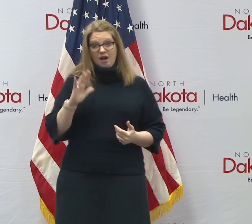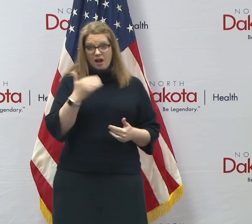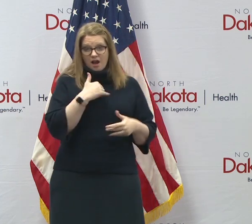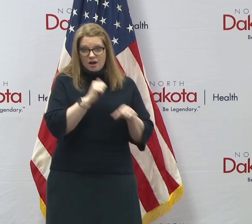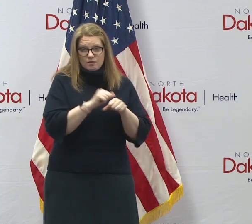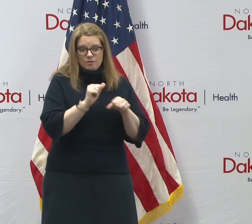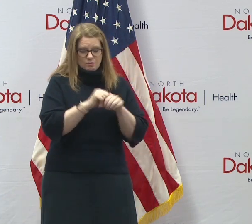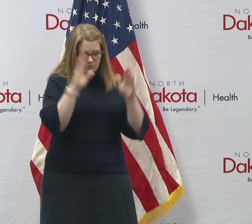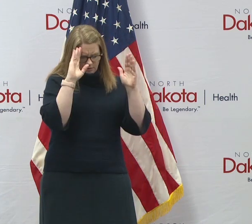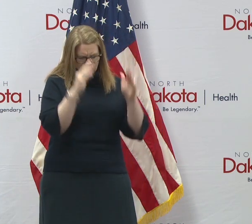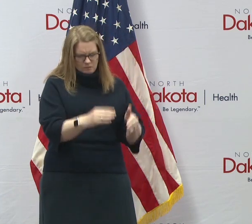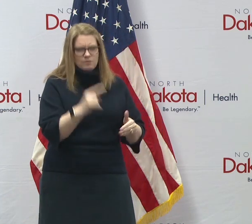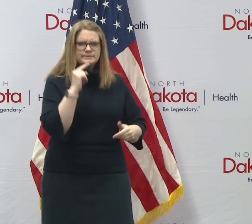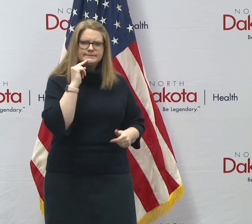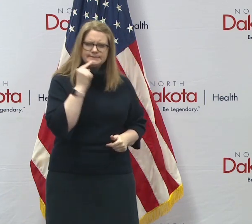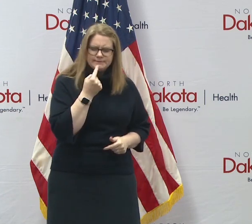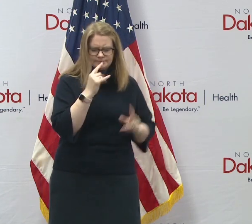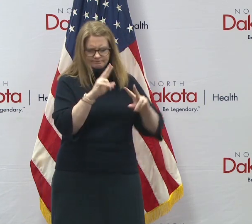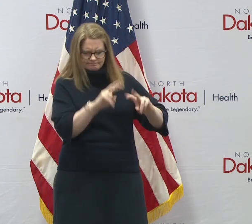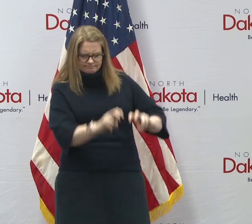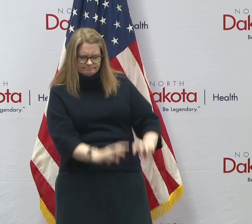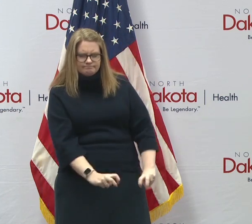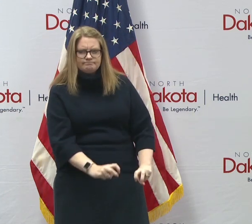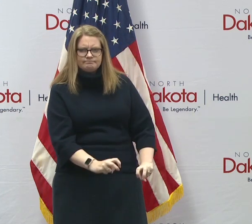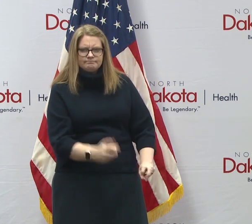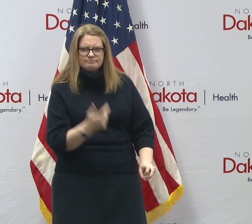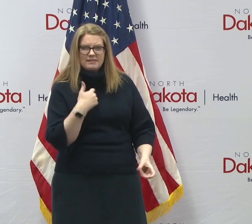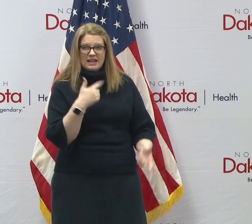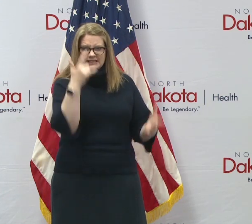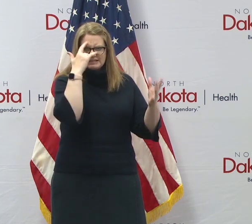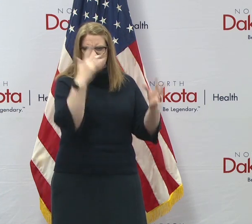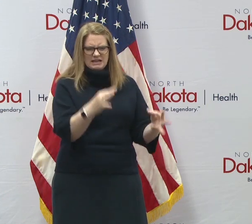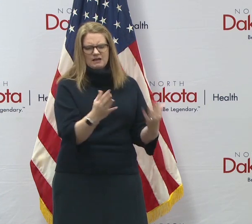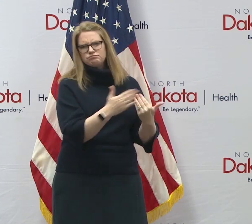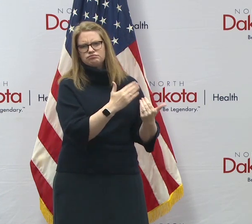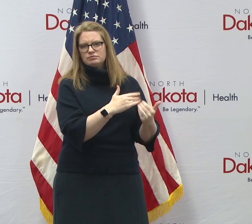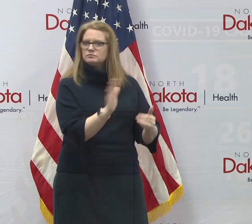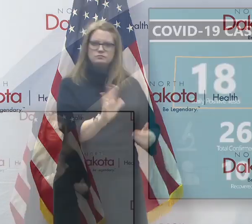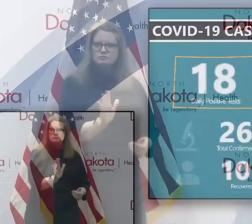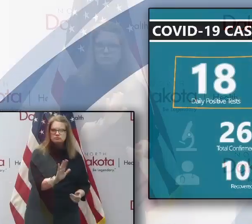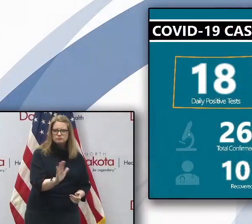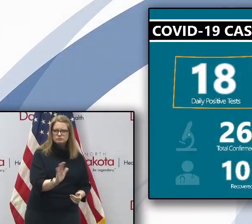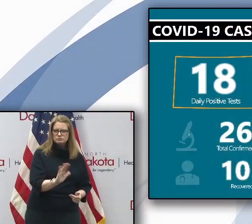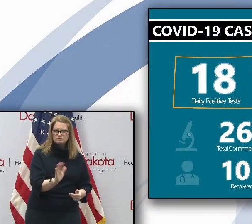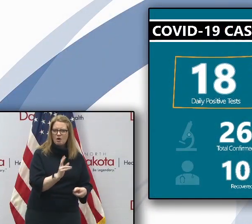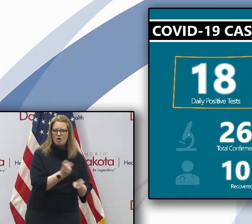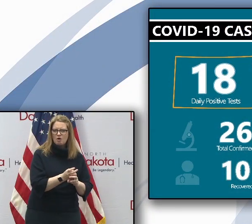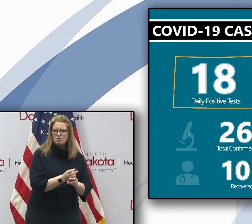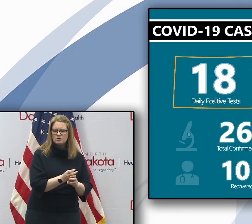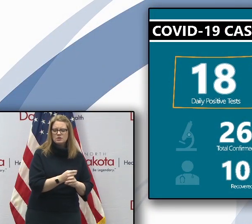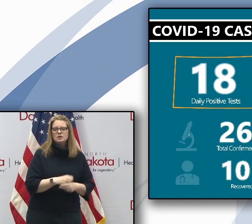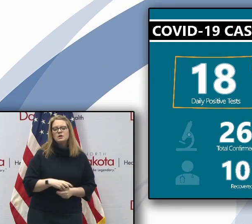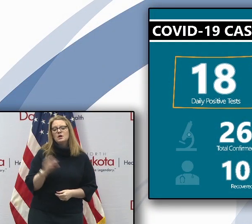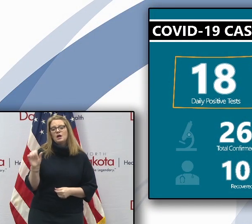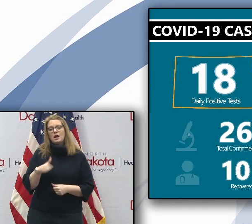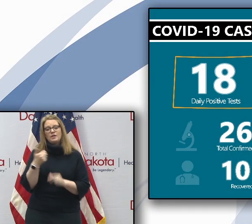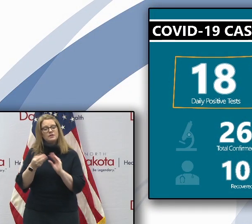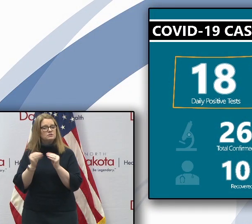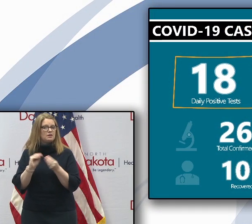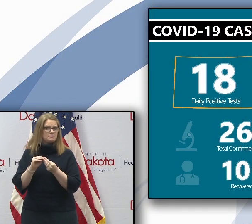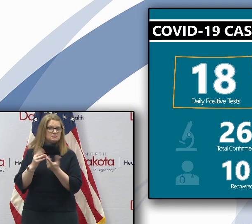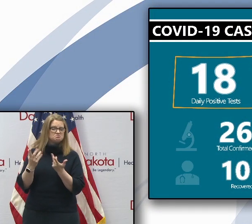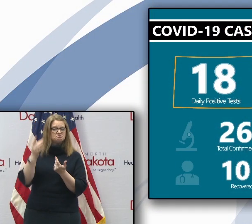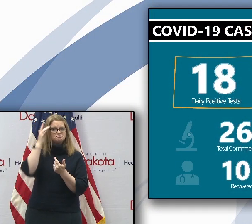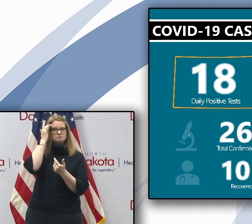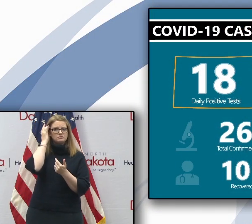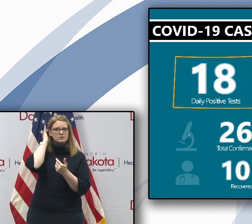we're doing and why we're weighing every decision carefully. But as we take a look at the other numbers today, there's also some positive